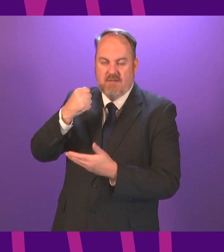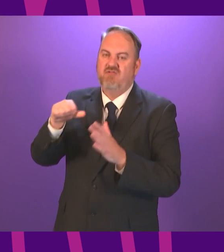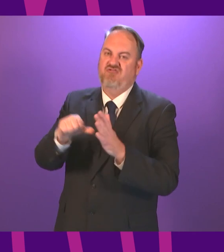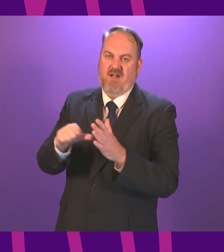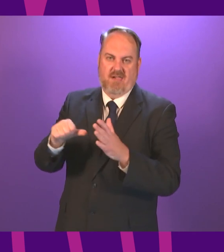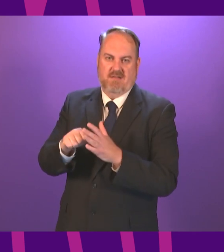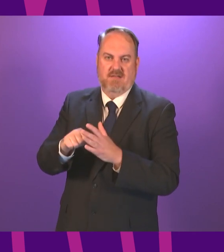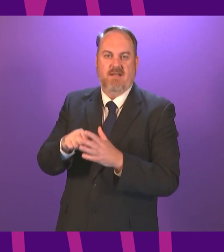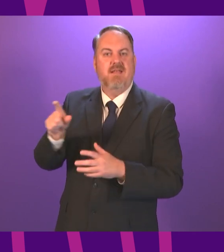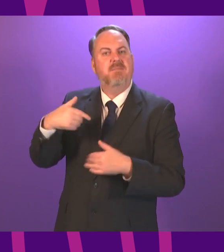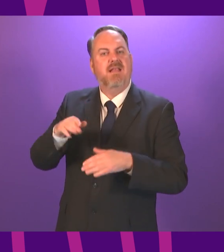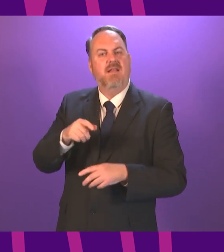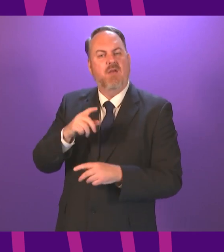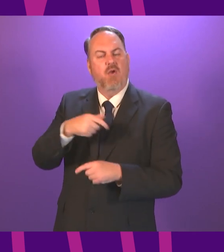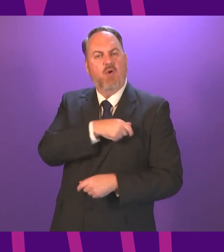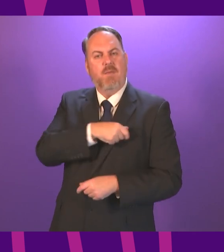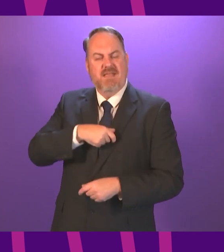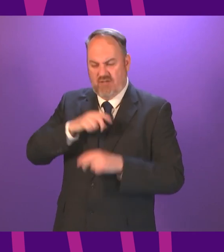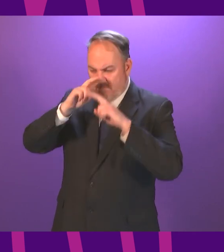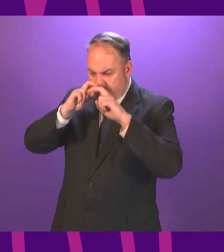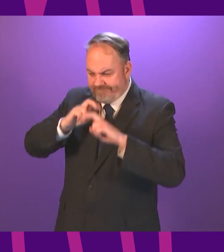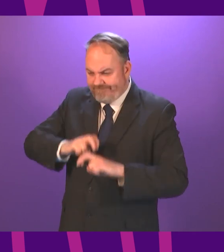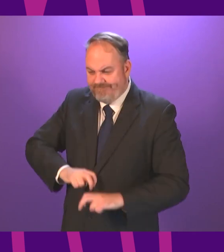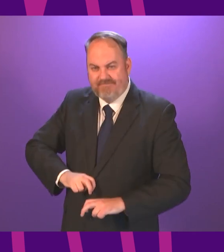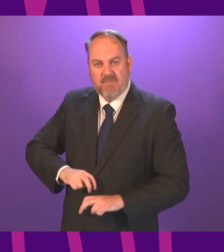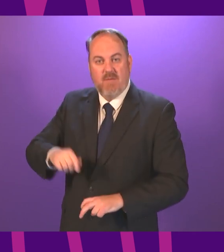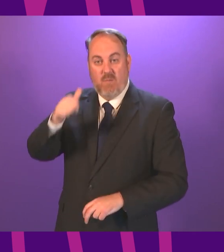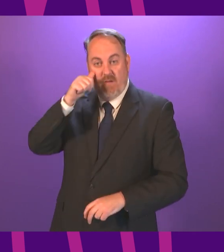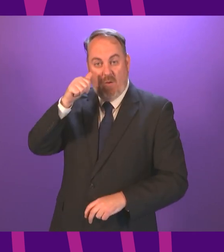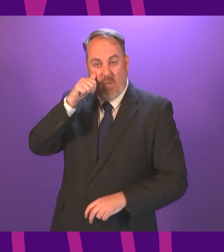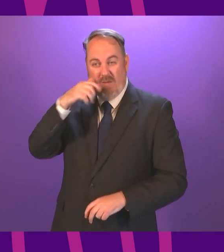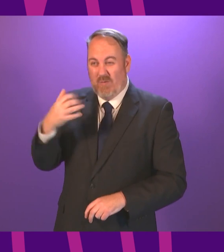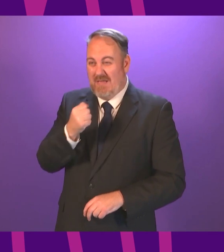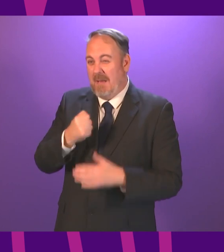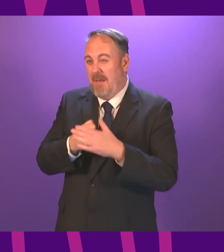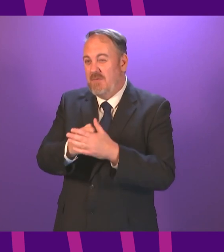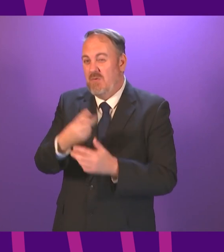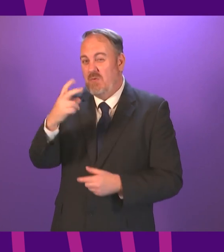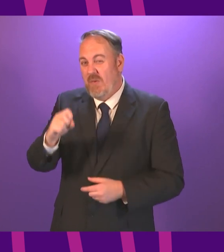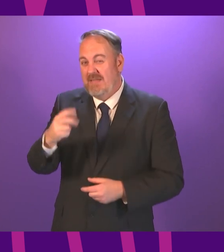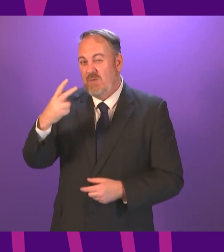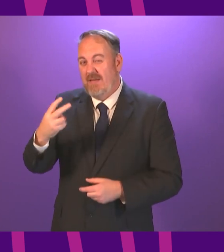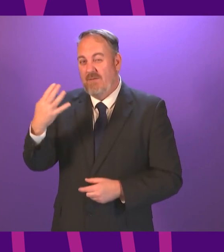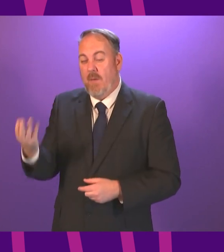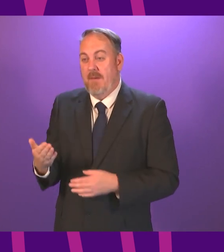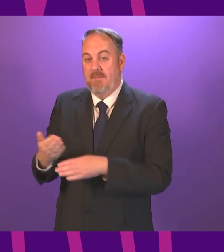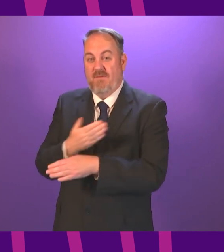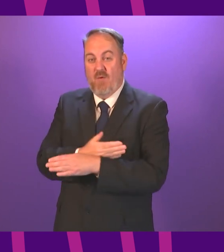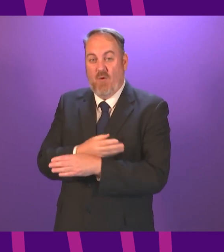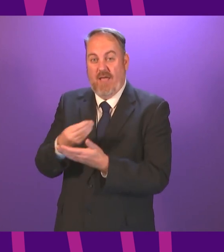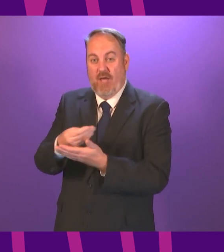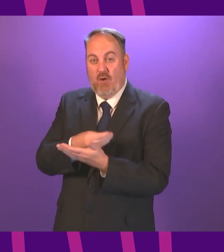the Scottish fiscal commission our economy may not return to pre-pandemic levels until 2024 at the earliest therefore